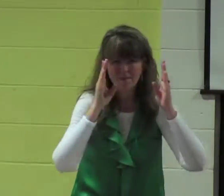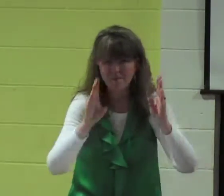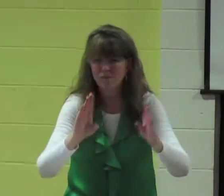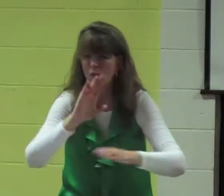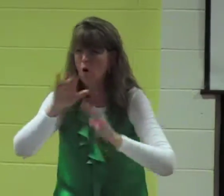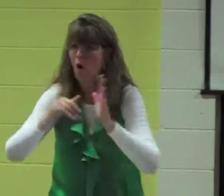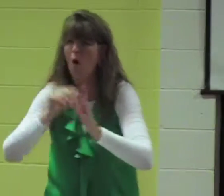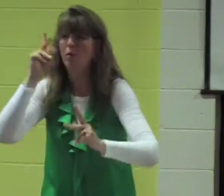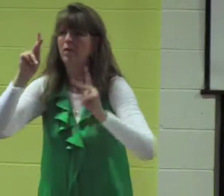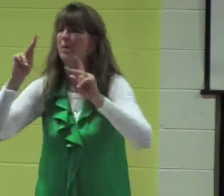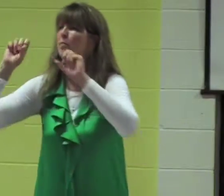cross